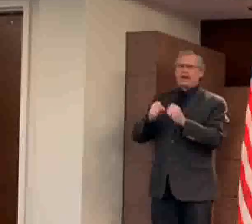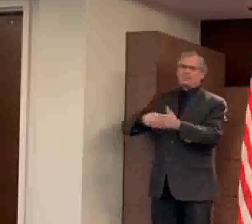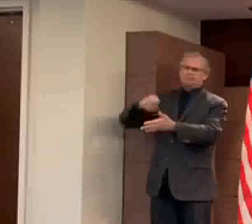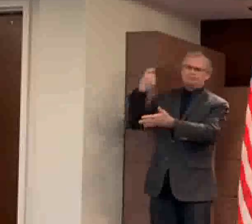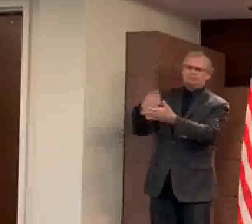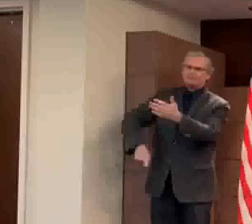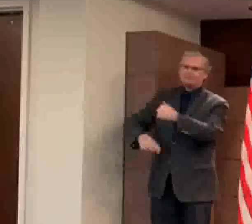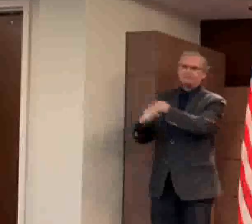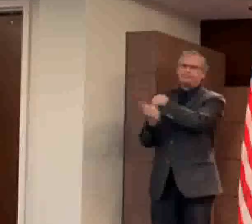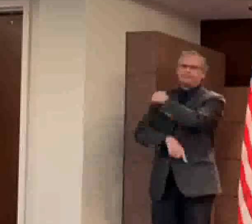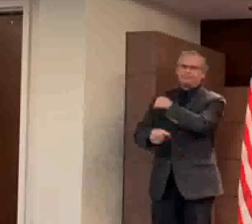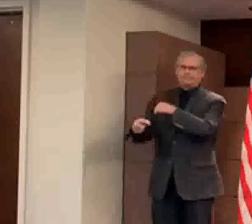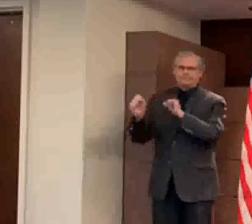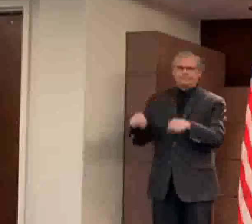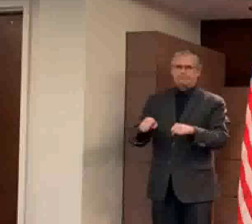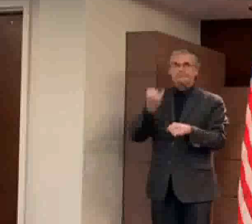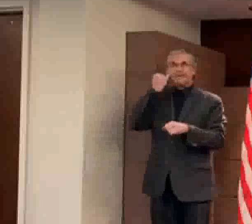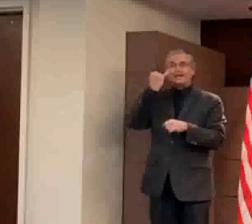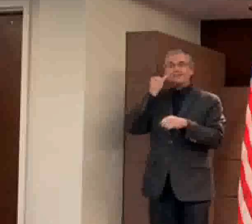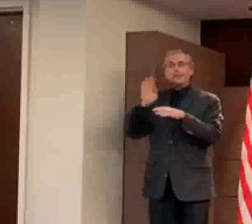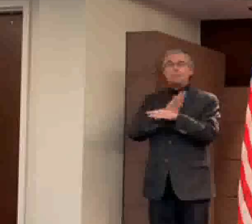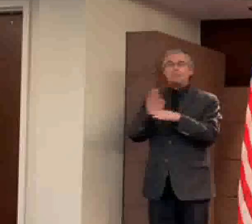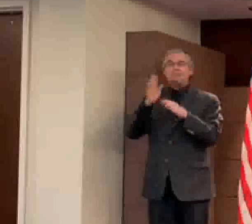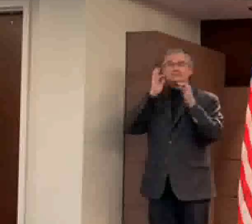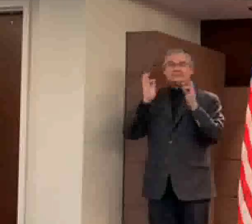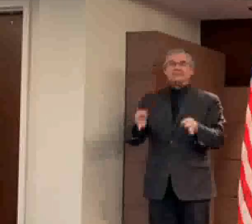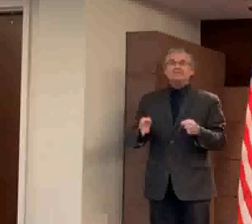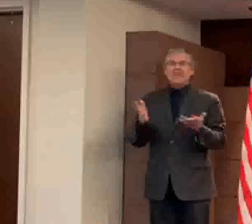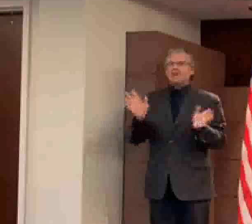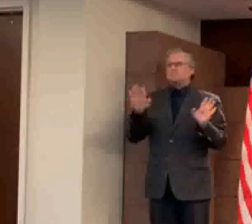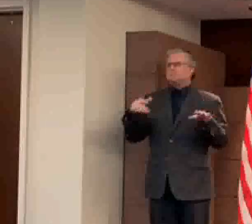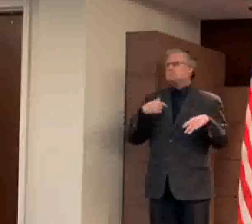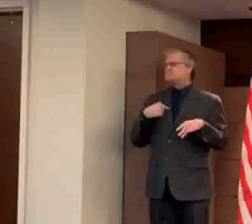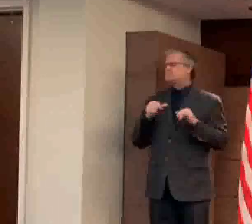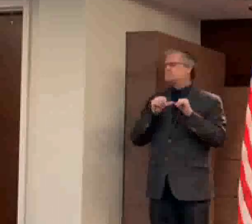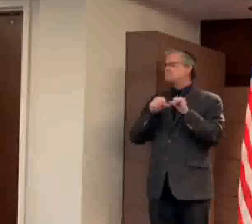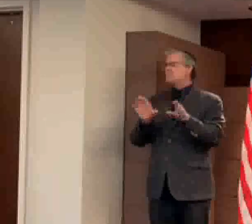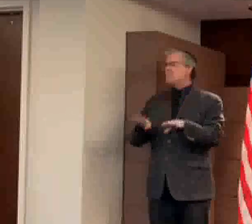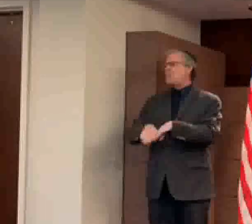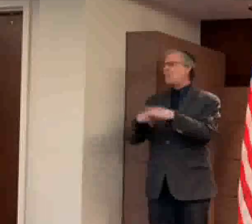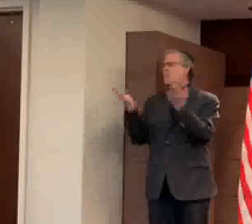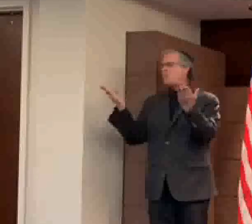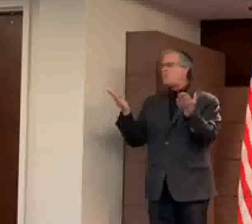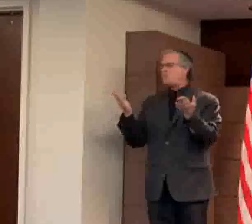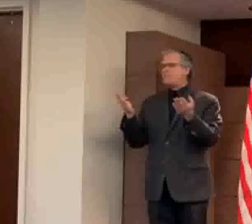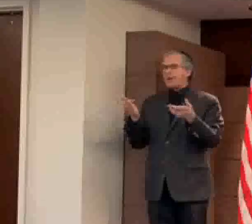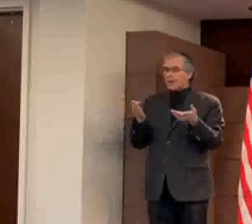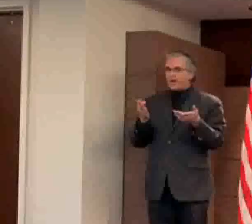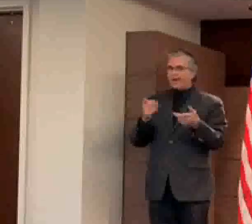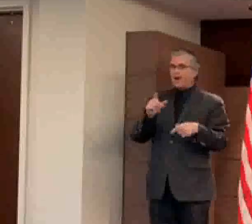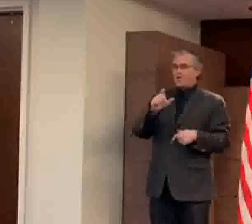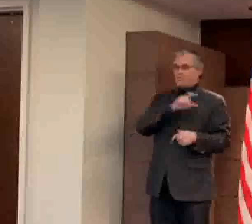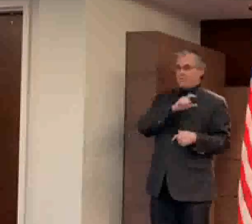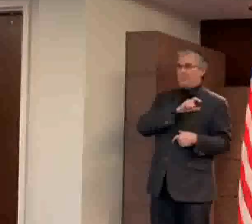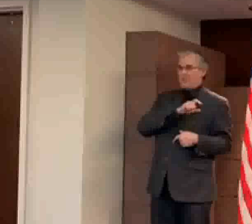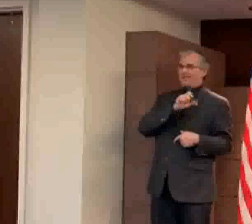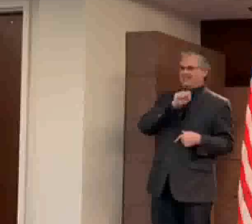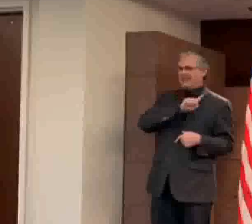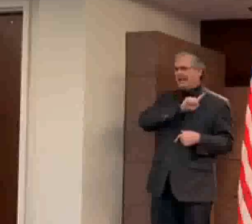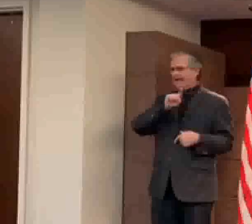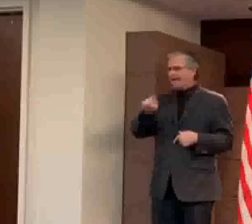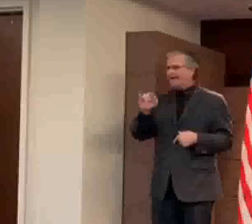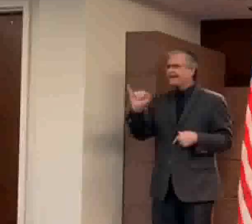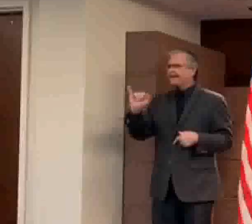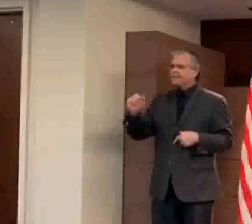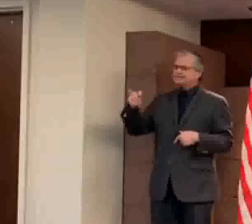defy this directive and stay open, state and local law enforcement will have the ability to treat this as a criminal act after all other